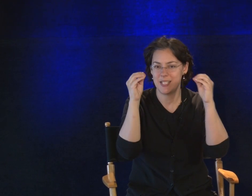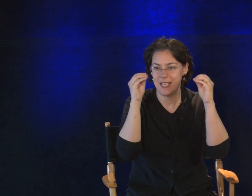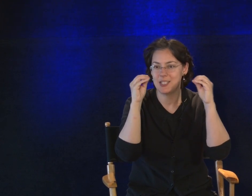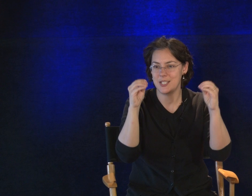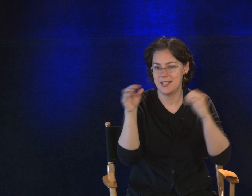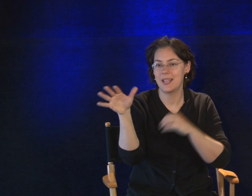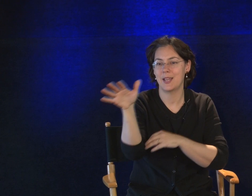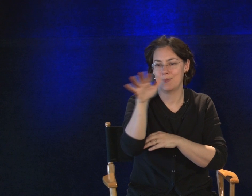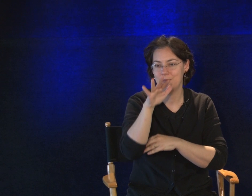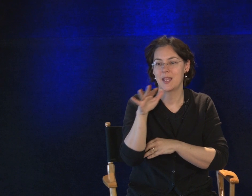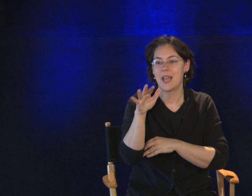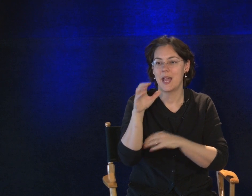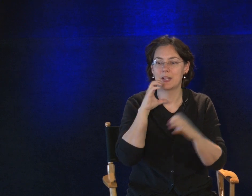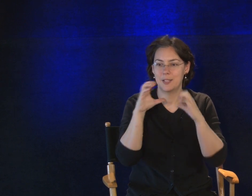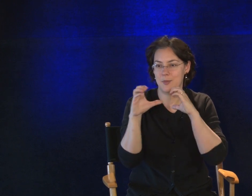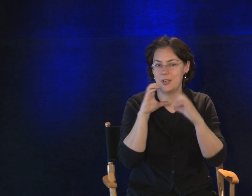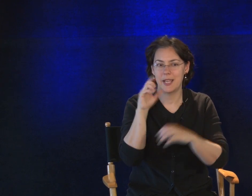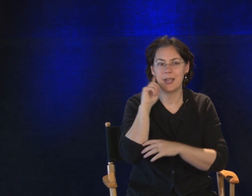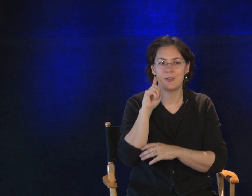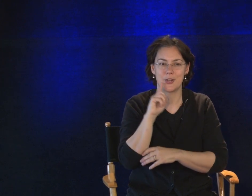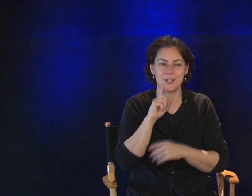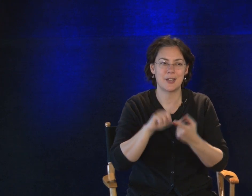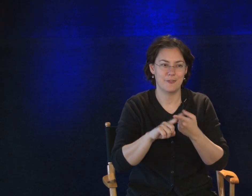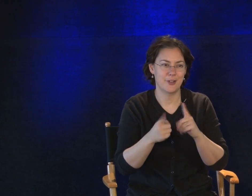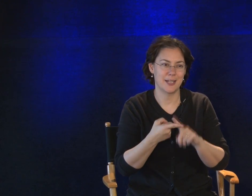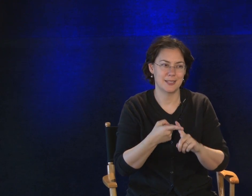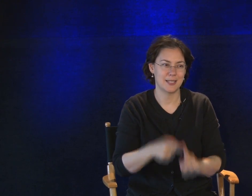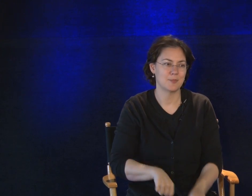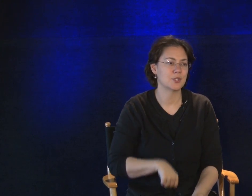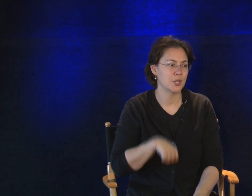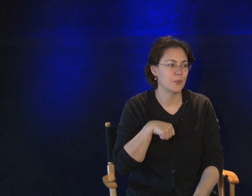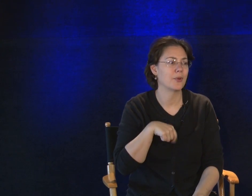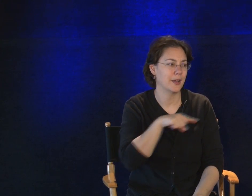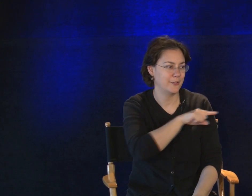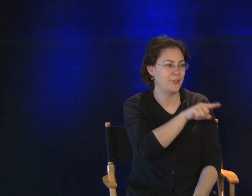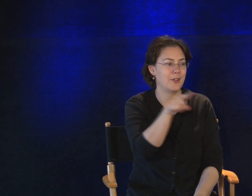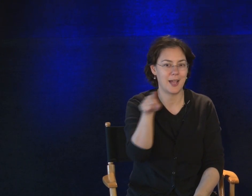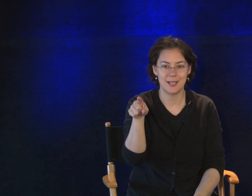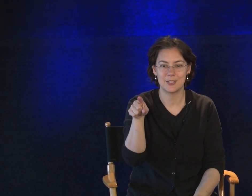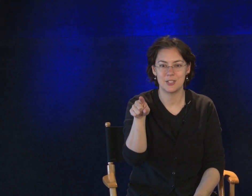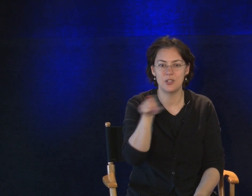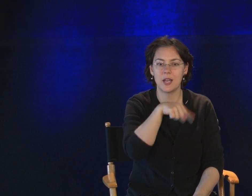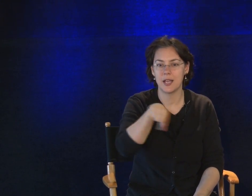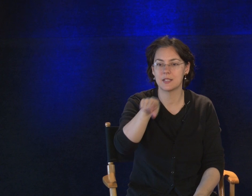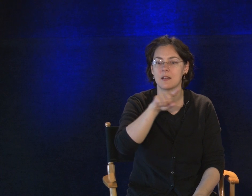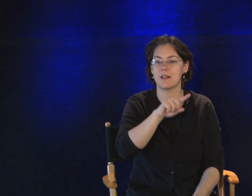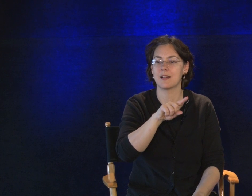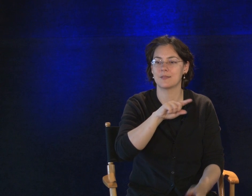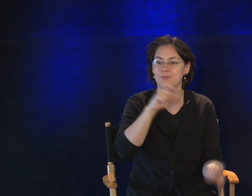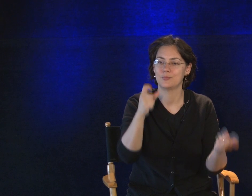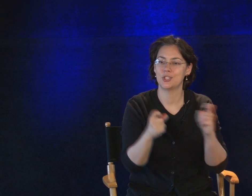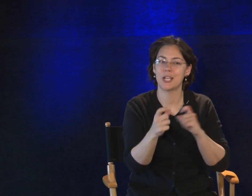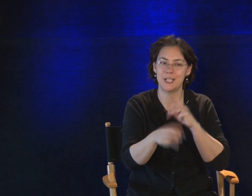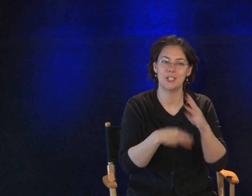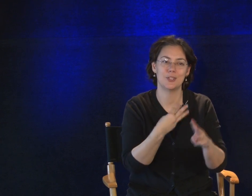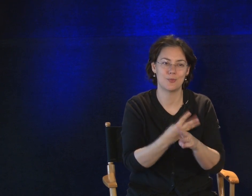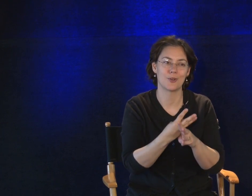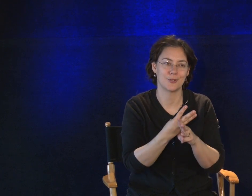teaching them how to communicate with our deaf friends. I'm so proud of you guys. You guys are changing the world.